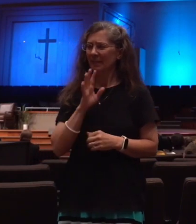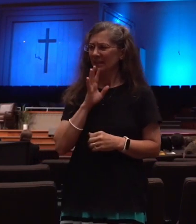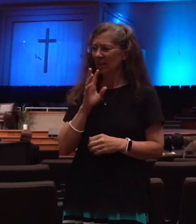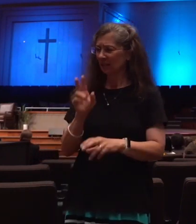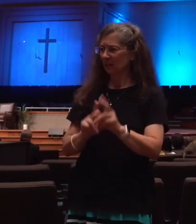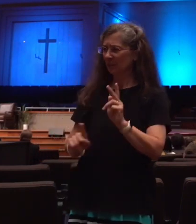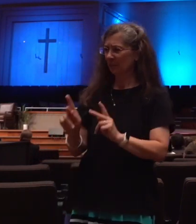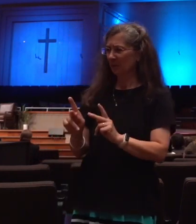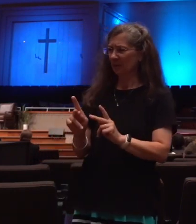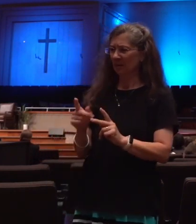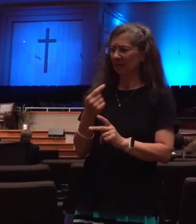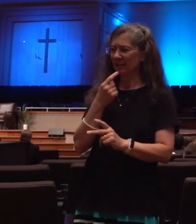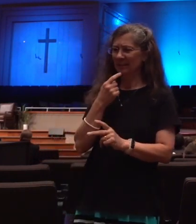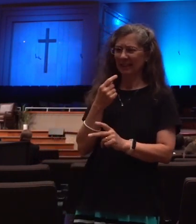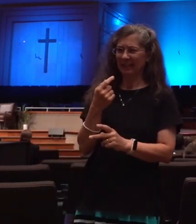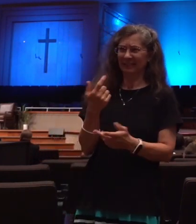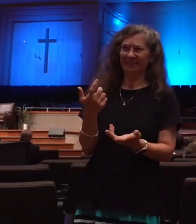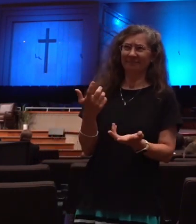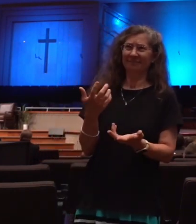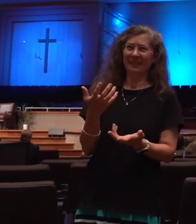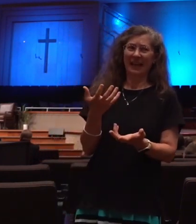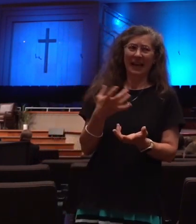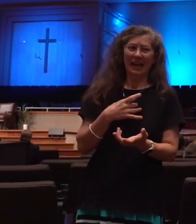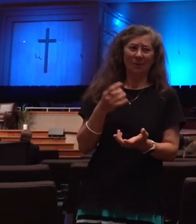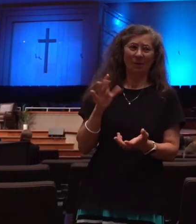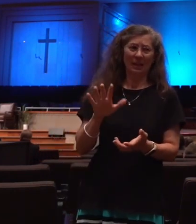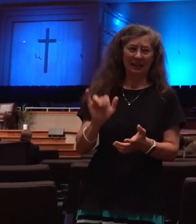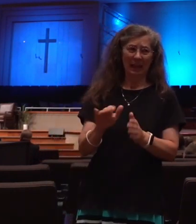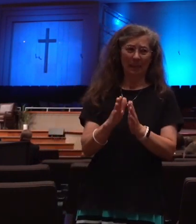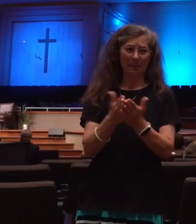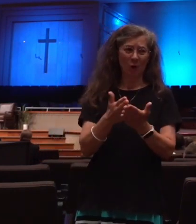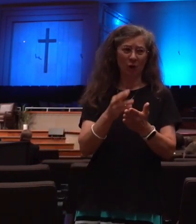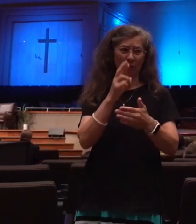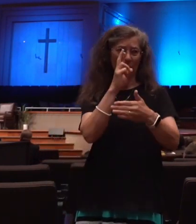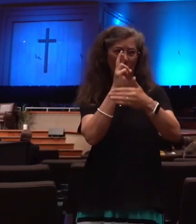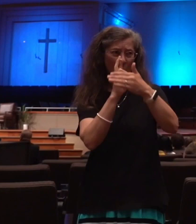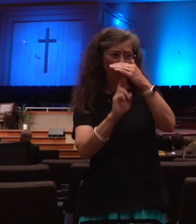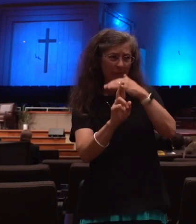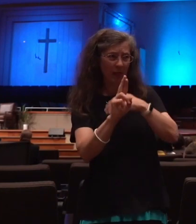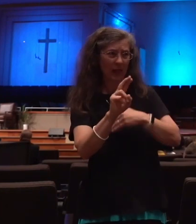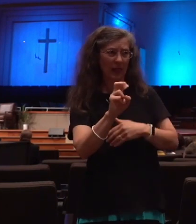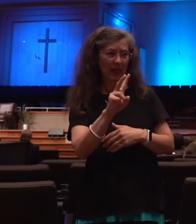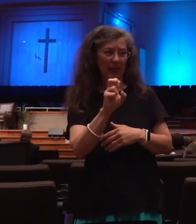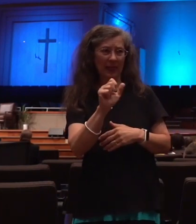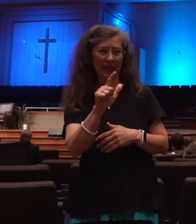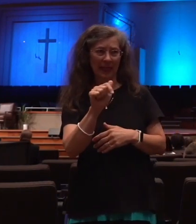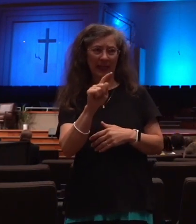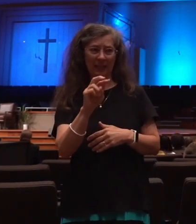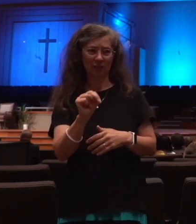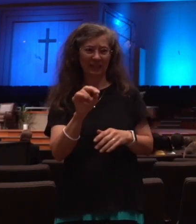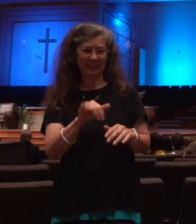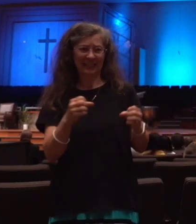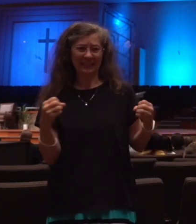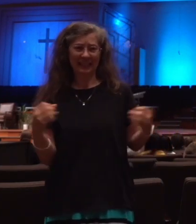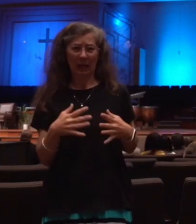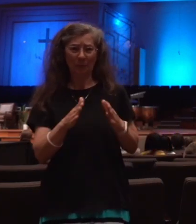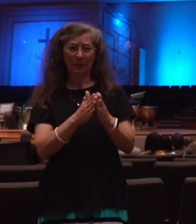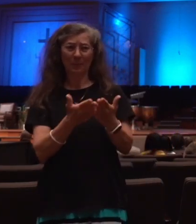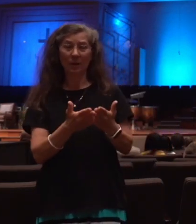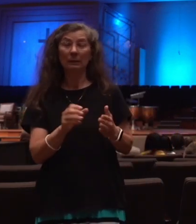reading that book of Revelation, and, because it's scary, and it is, it's terrifying, and we're going to see some of that